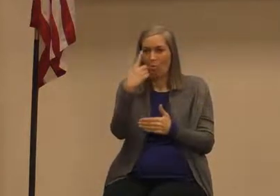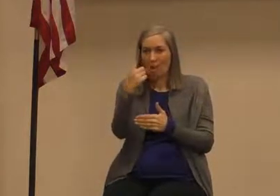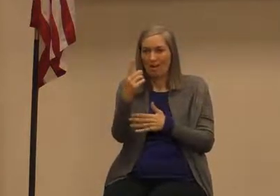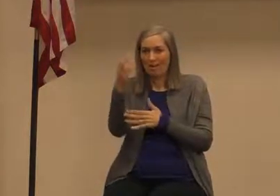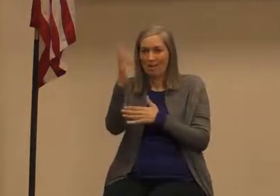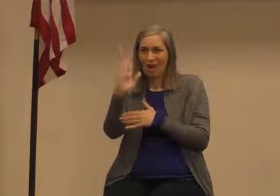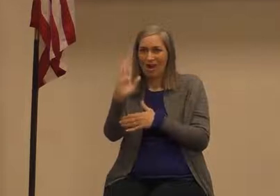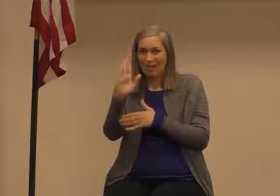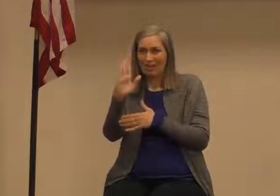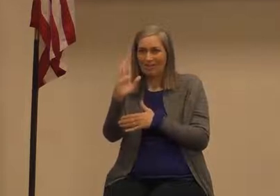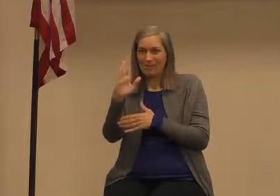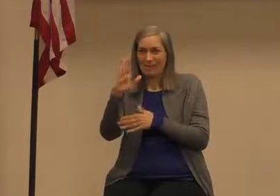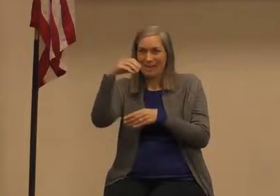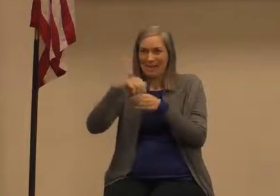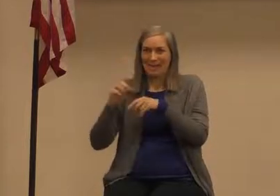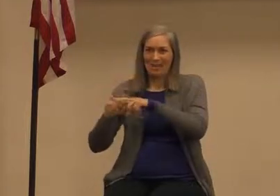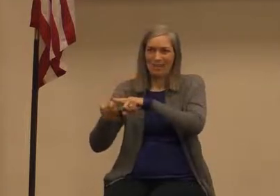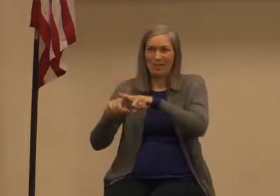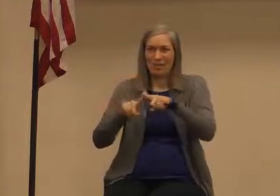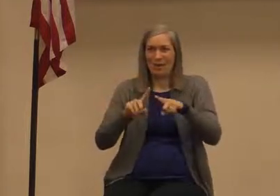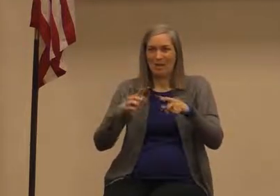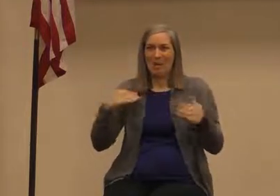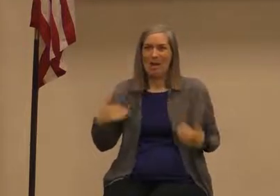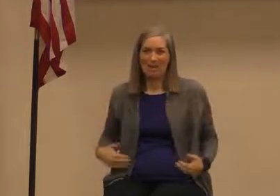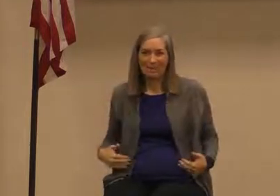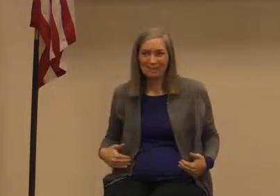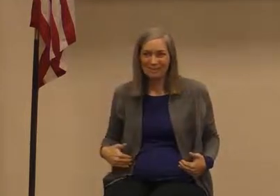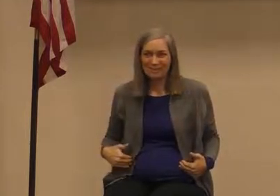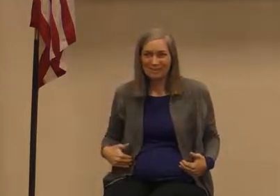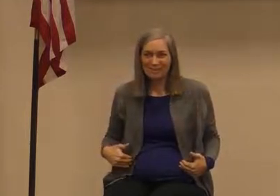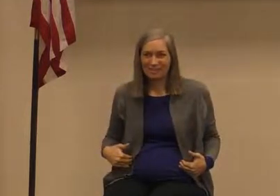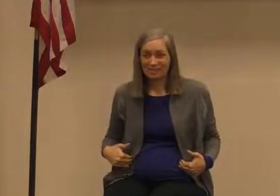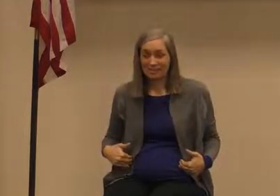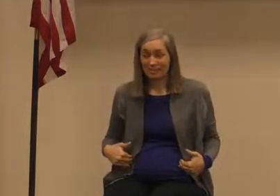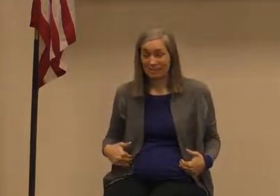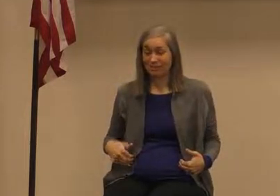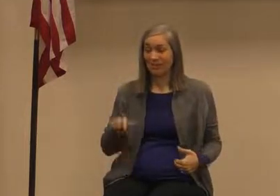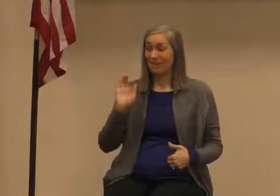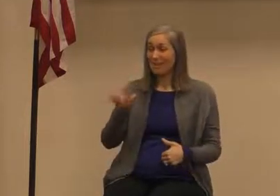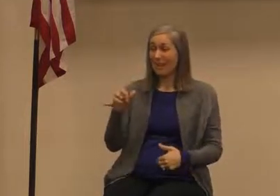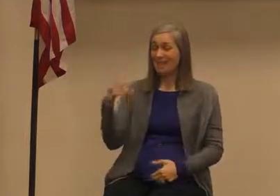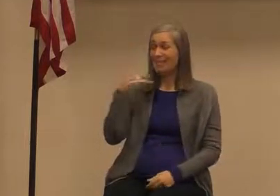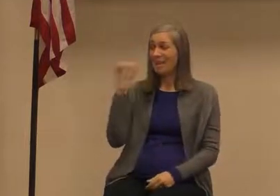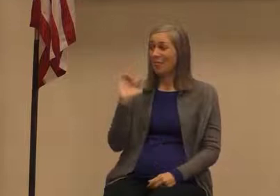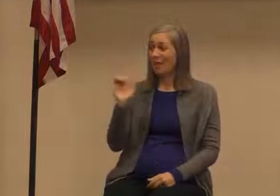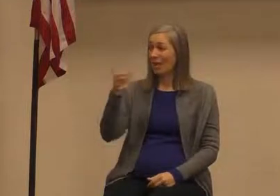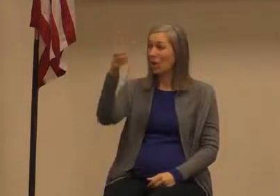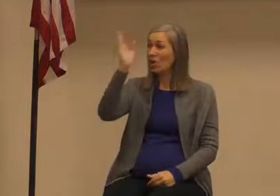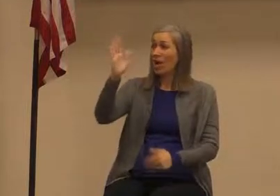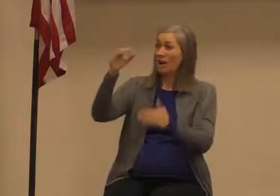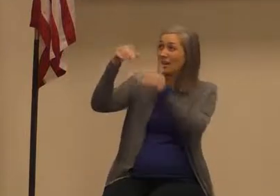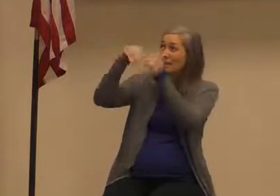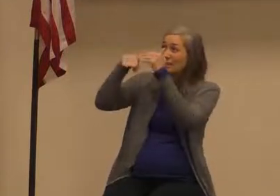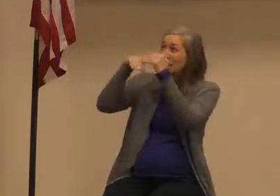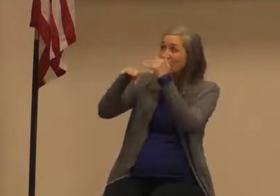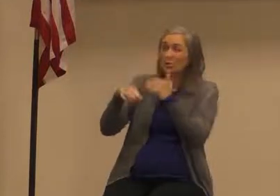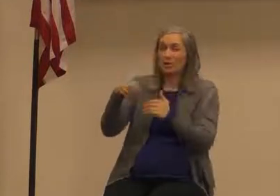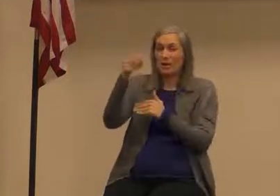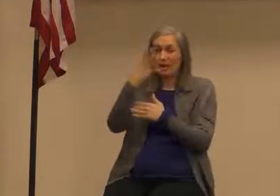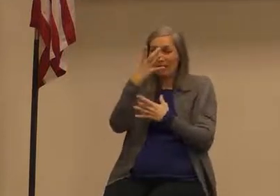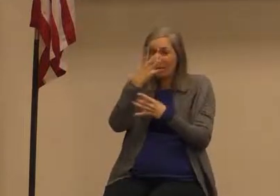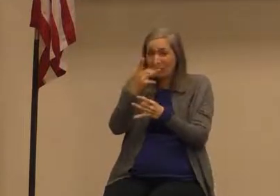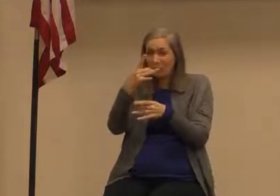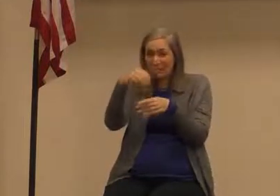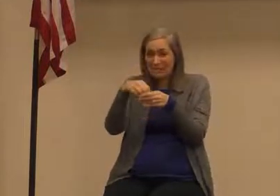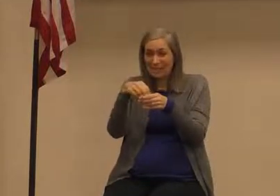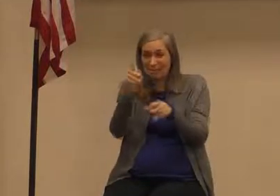does that sound personal to you does that sound like a God who's accessible to you does that sound like a God who's interested in you